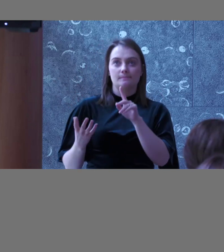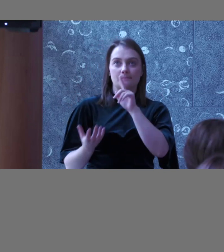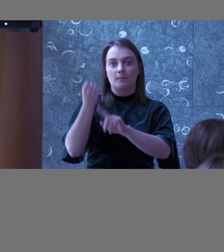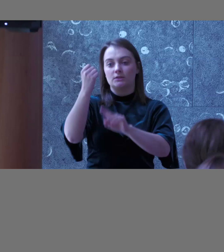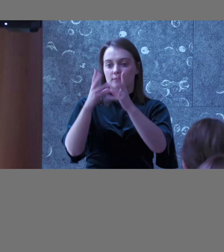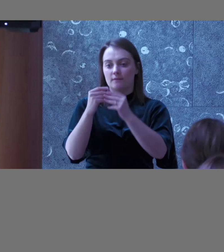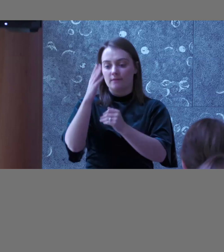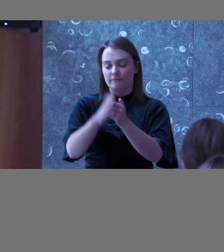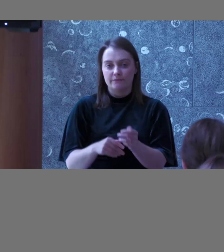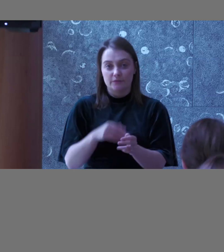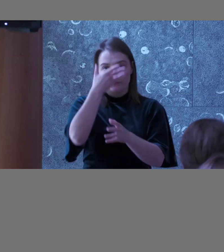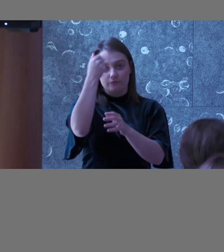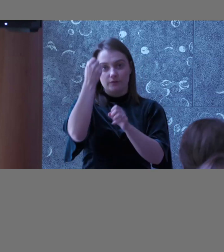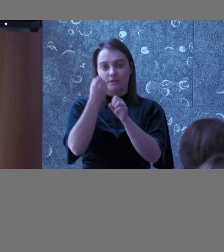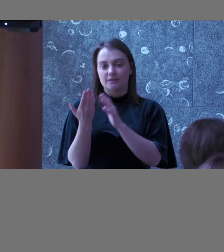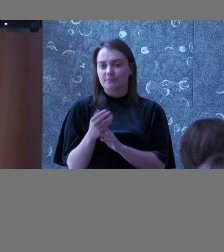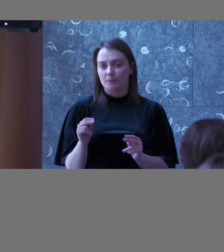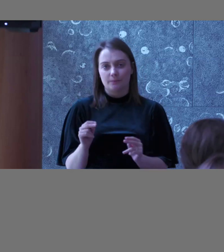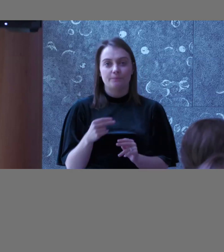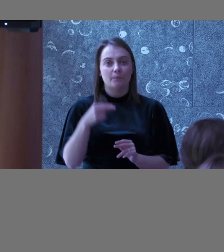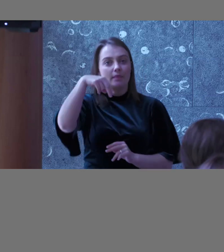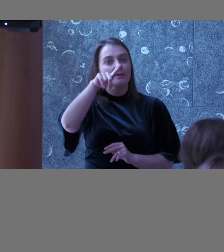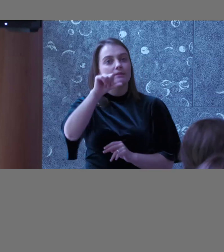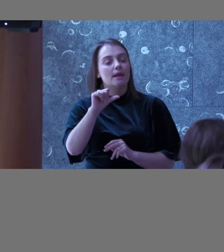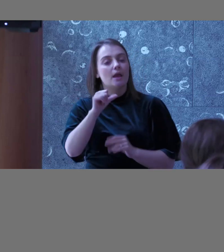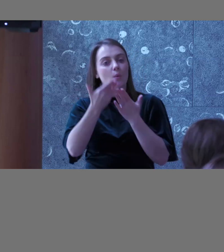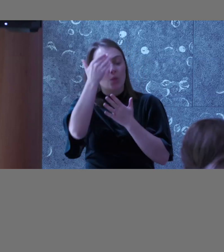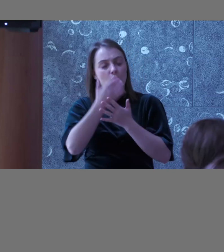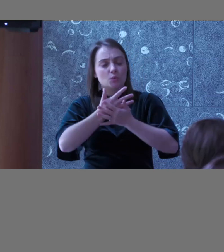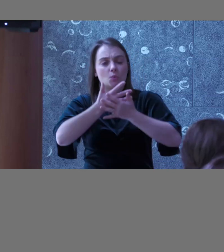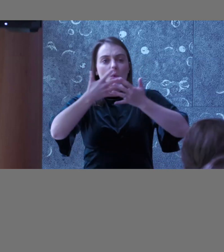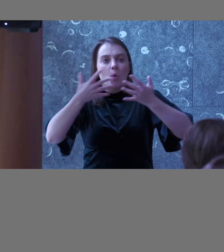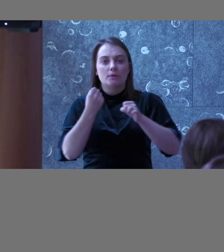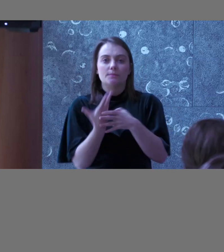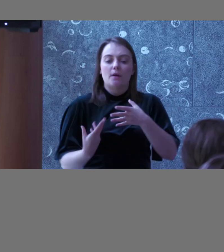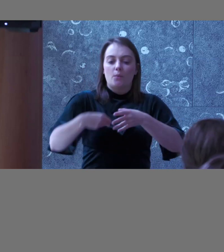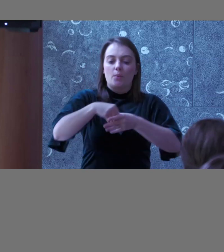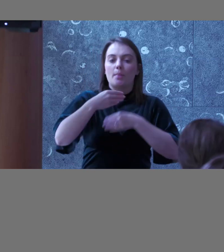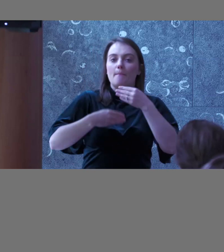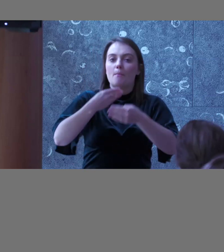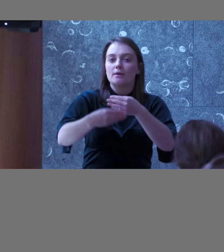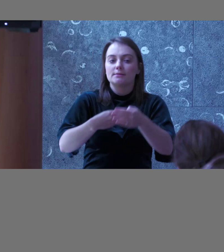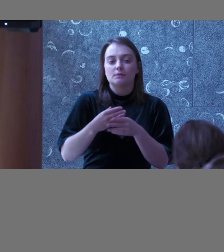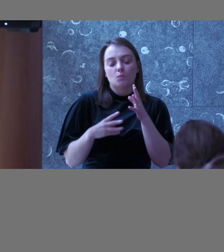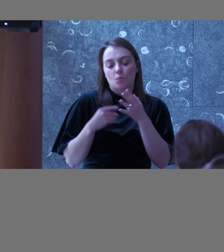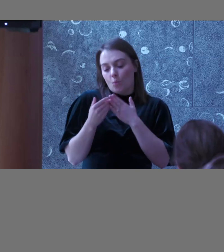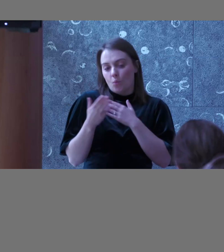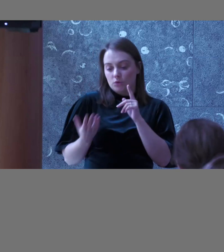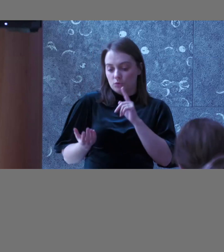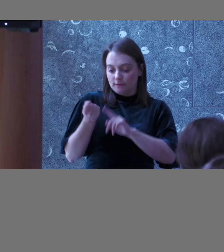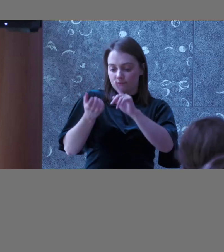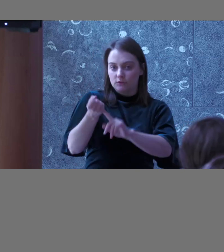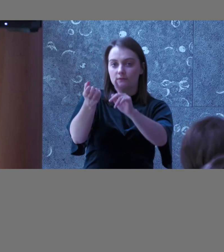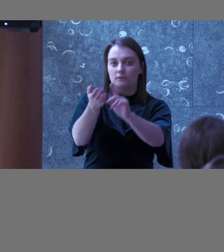is, when we worked with the NDA in particular, we learned so much about embedding this into the process, and the different milestones where that's getting